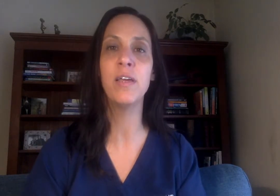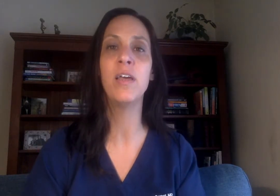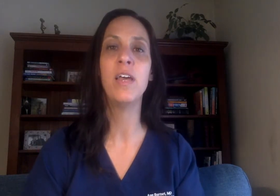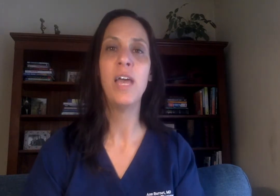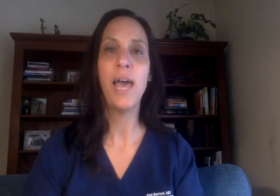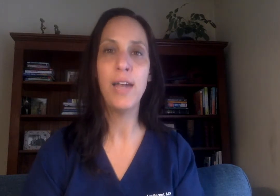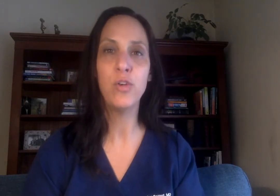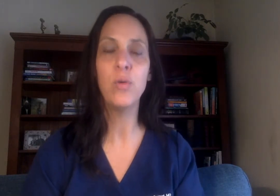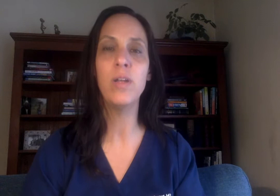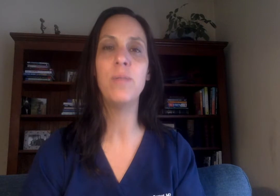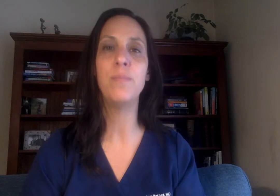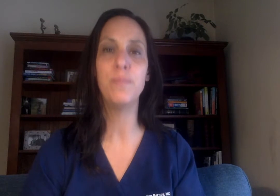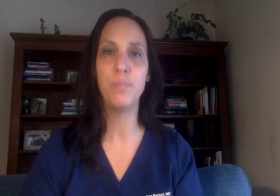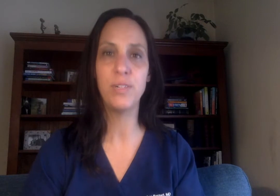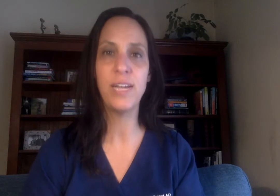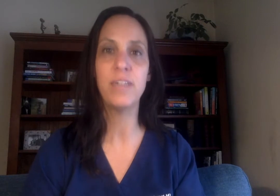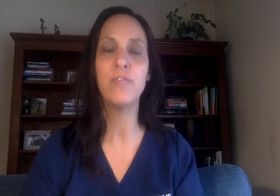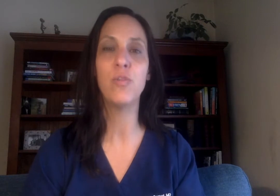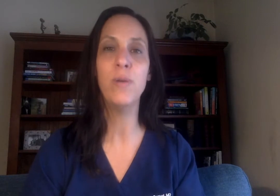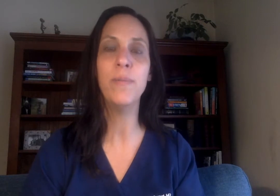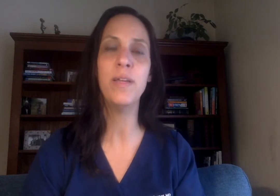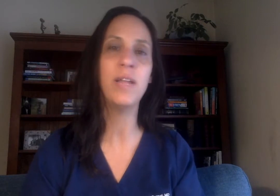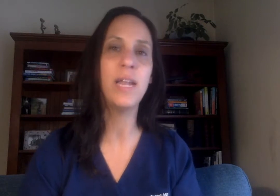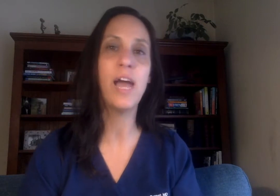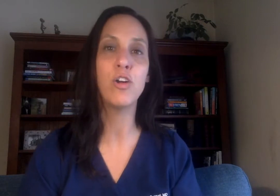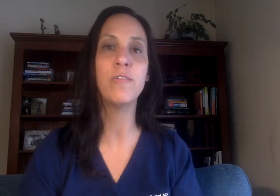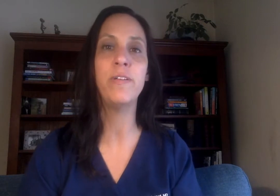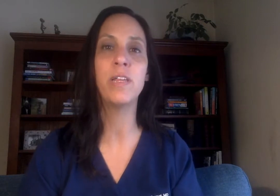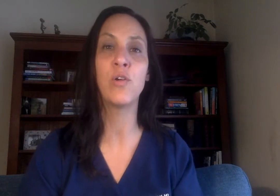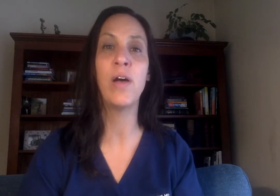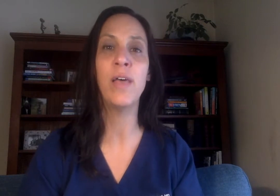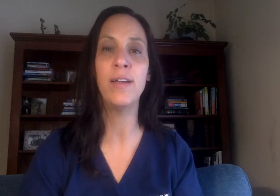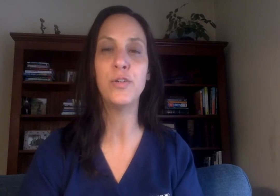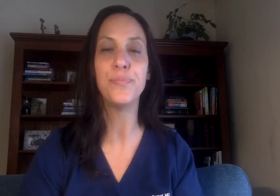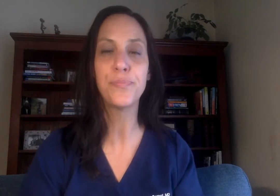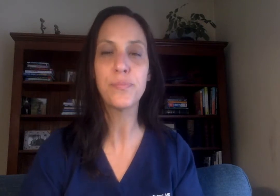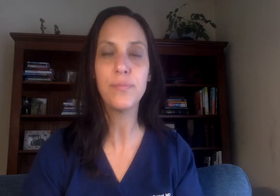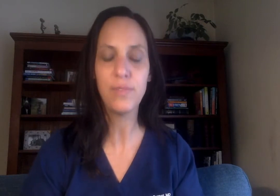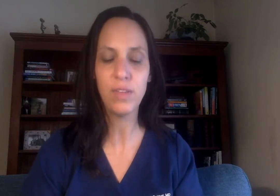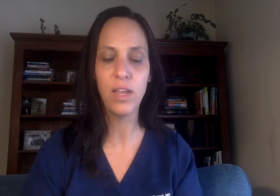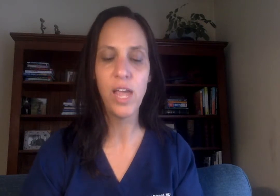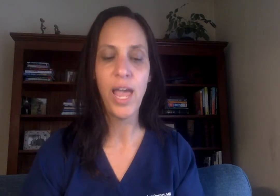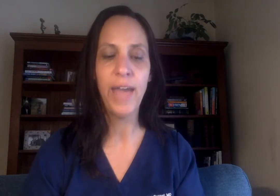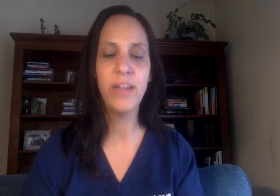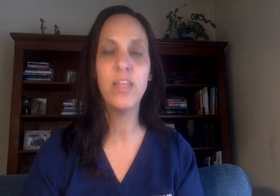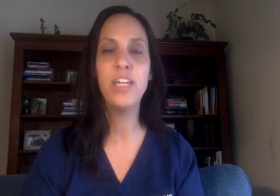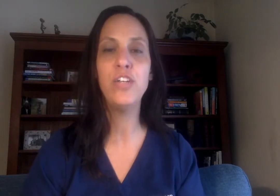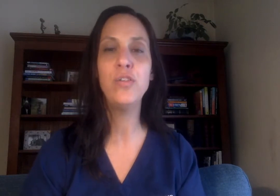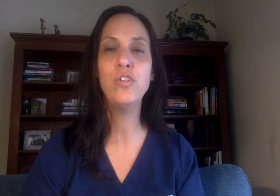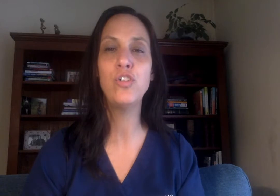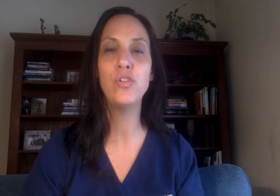adequate protective equipment and how you're feeling around that. And I'd like you to